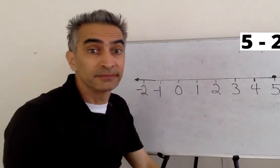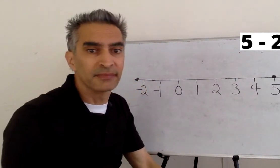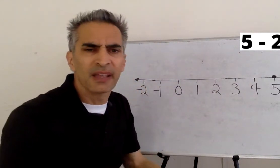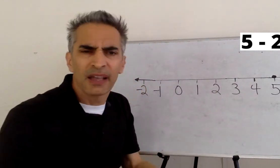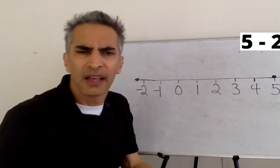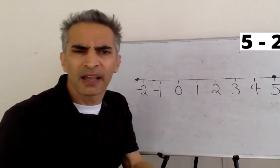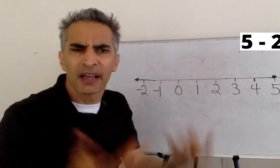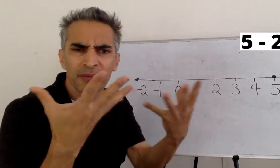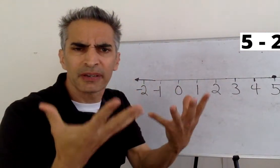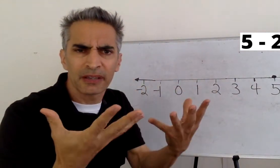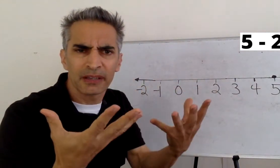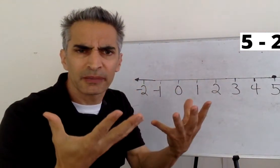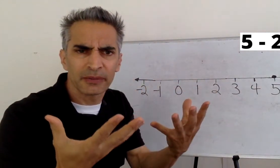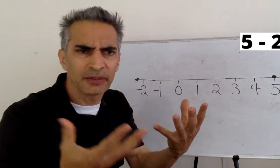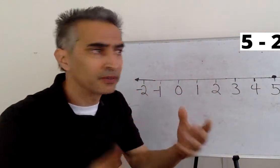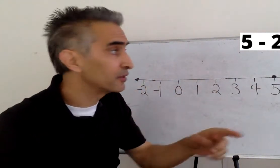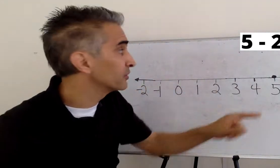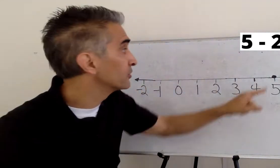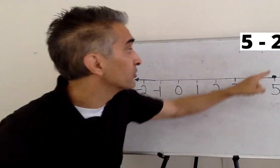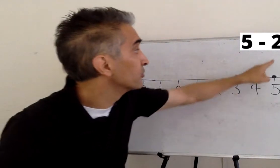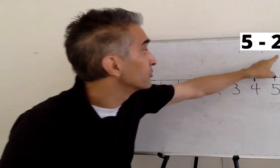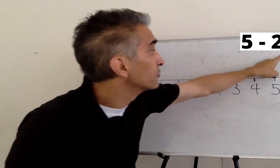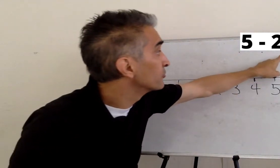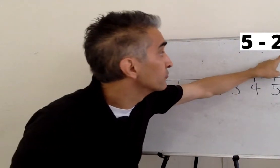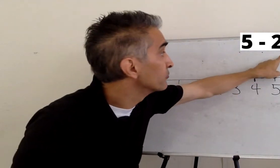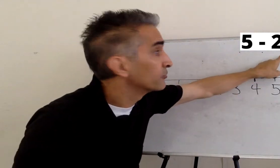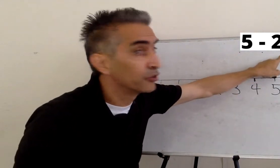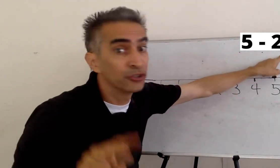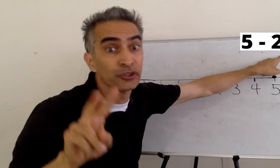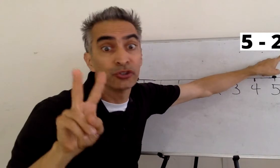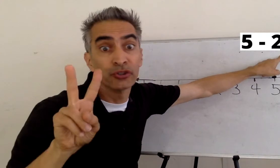How many spaces? 2.